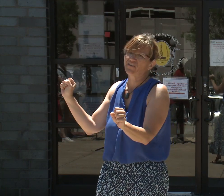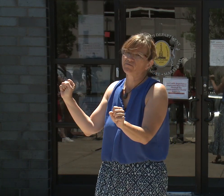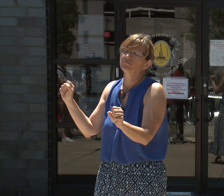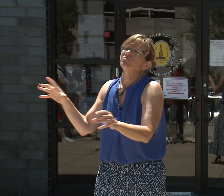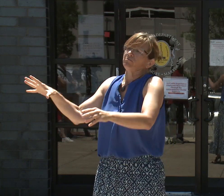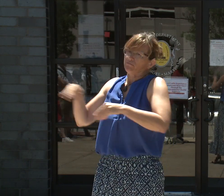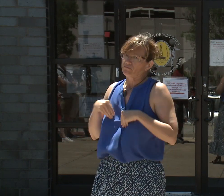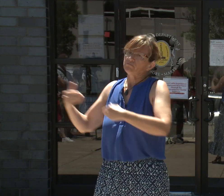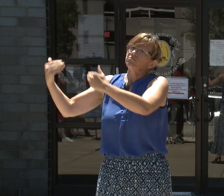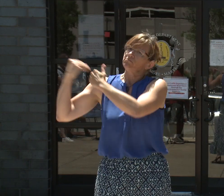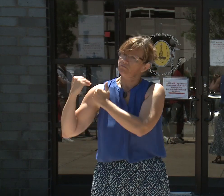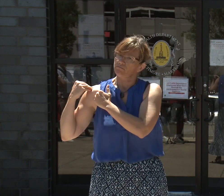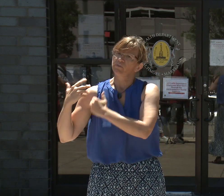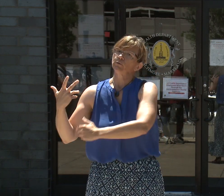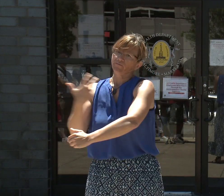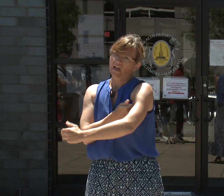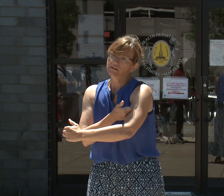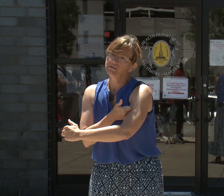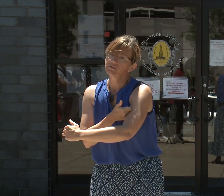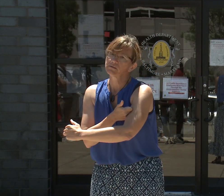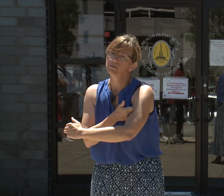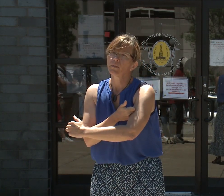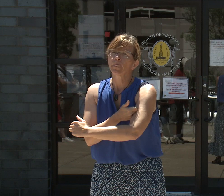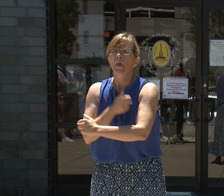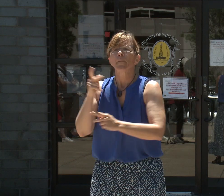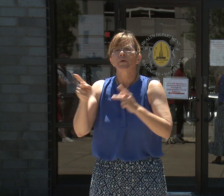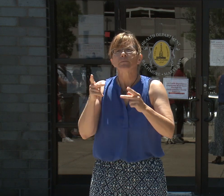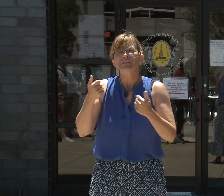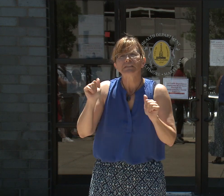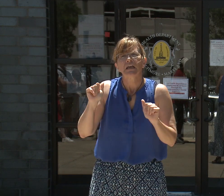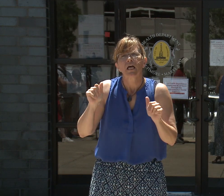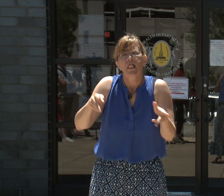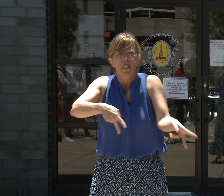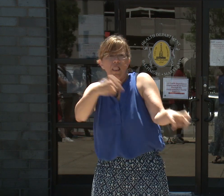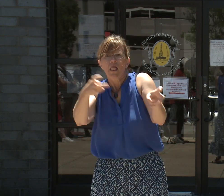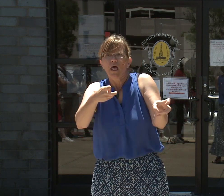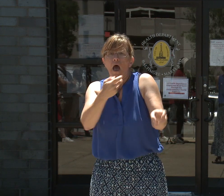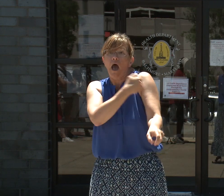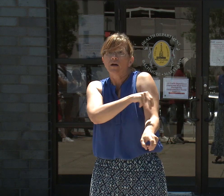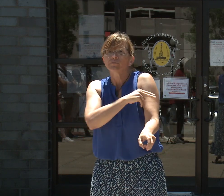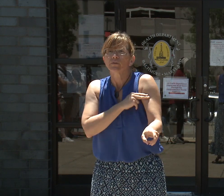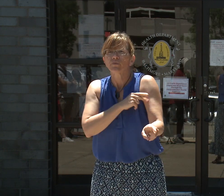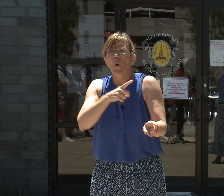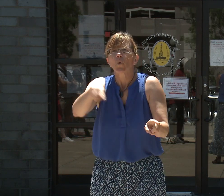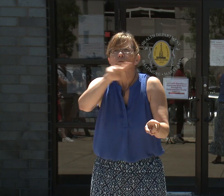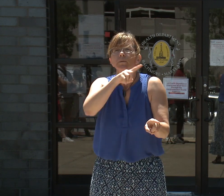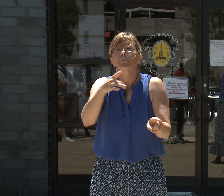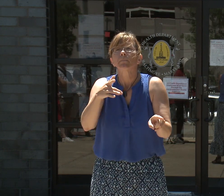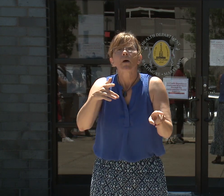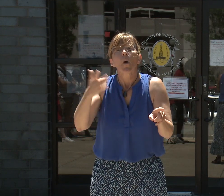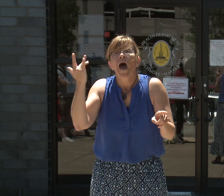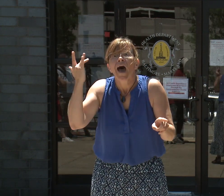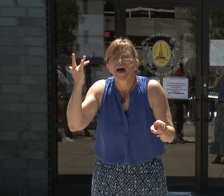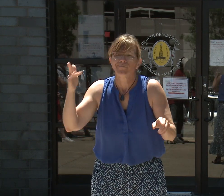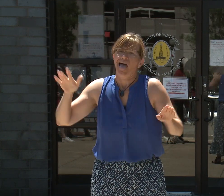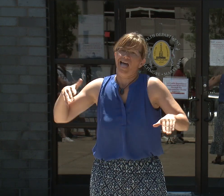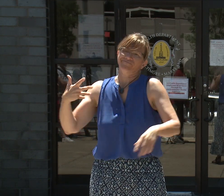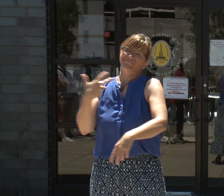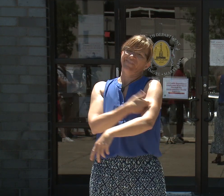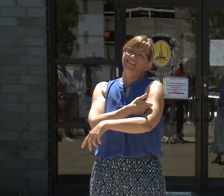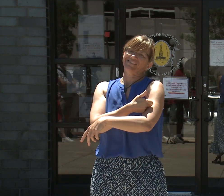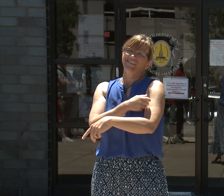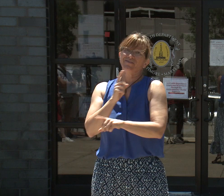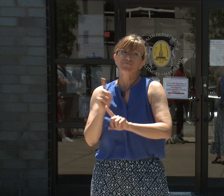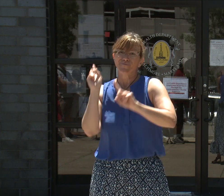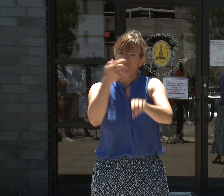people who are still being hospitalized due to coronavirus and its variants are those who are not vaccinated. Just yesterday, the CDC announced